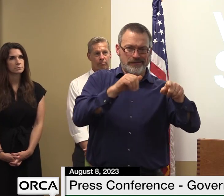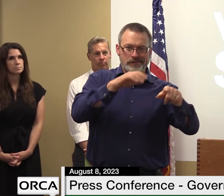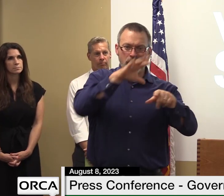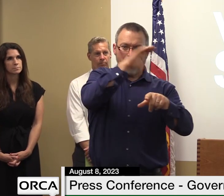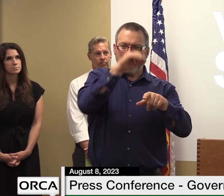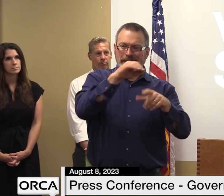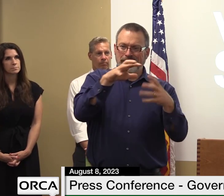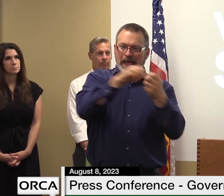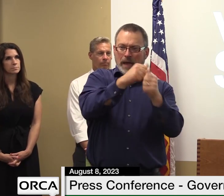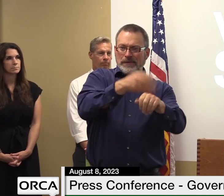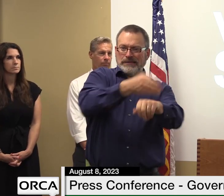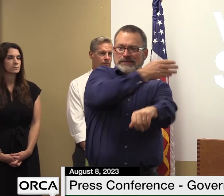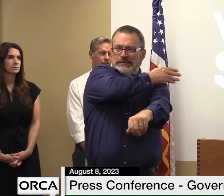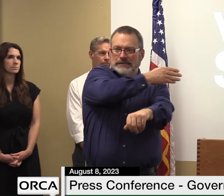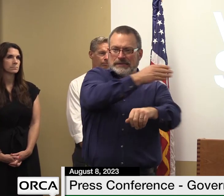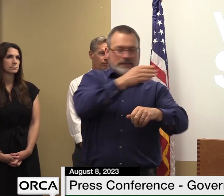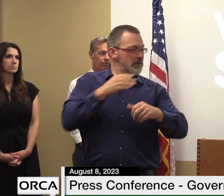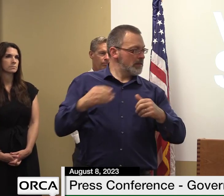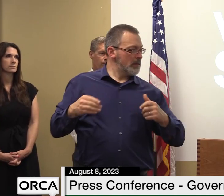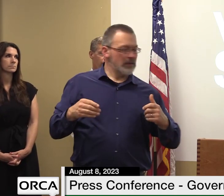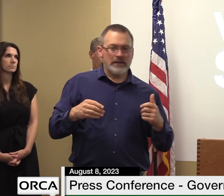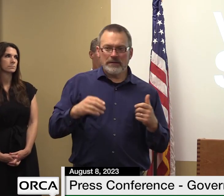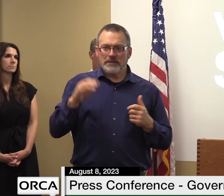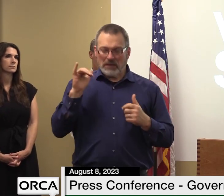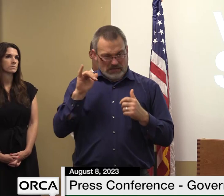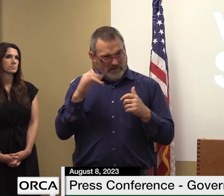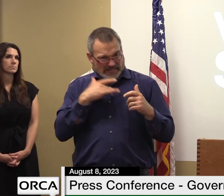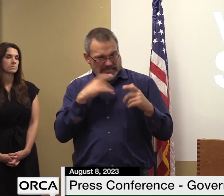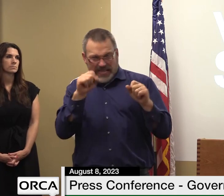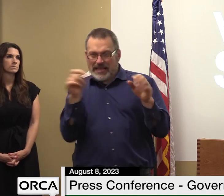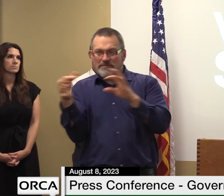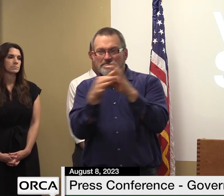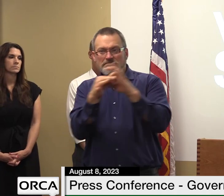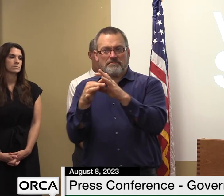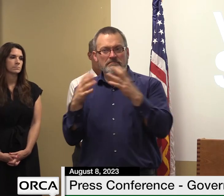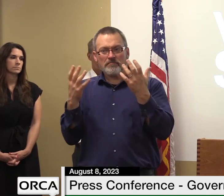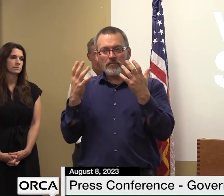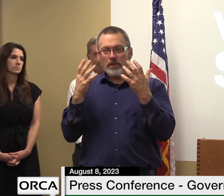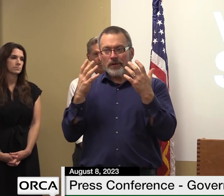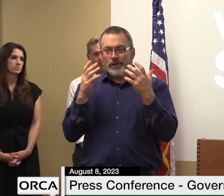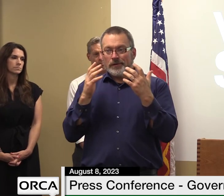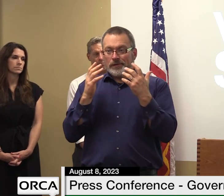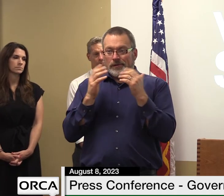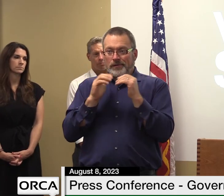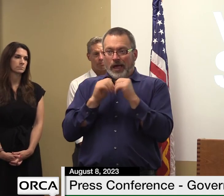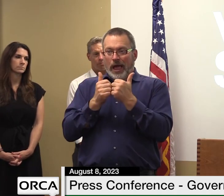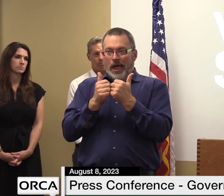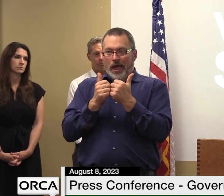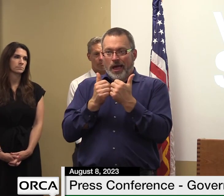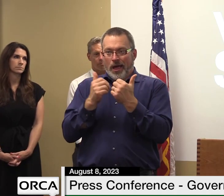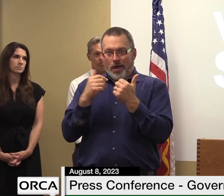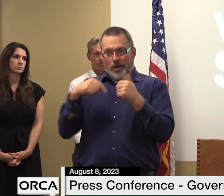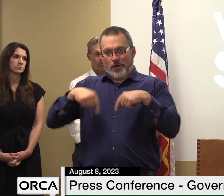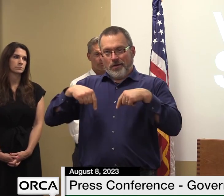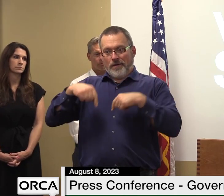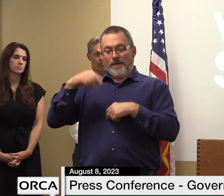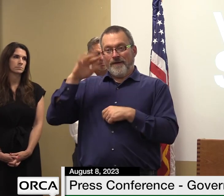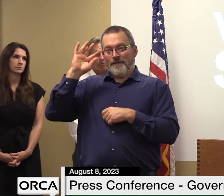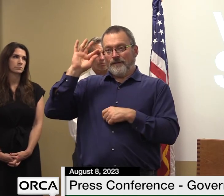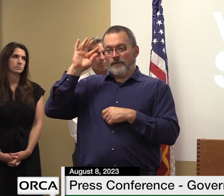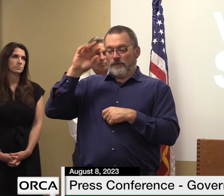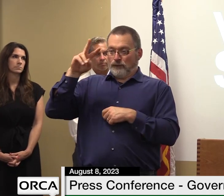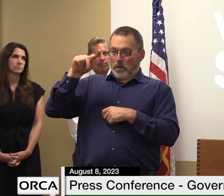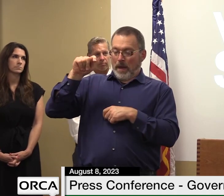exactly that something in the direction of getting vermont access to some additional funding beyond just the federal government is a wide move or